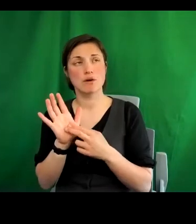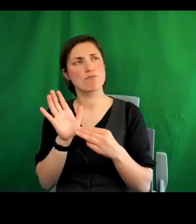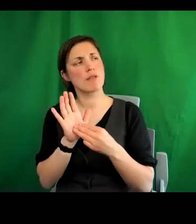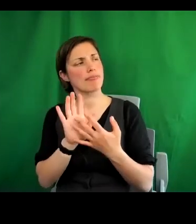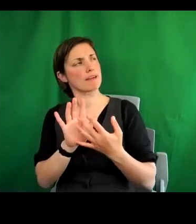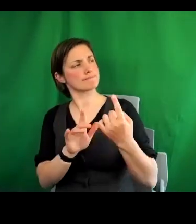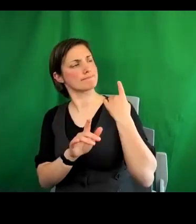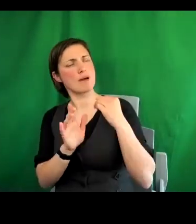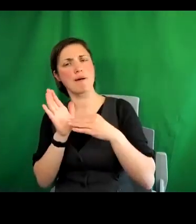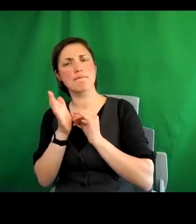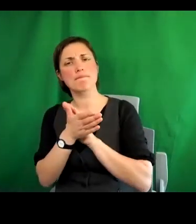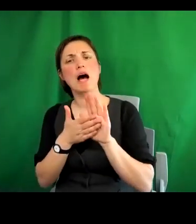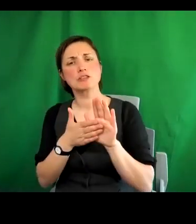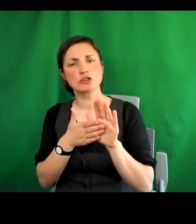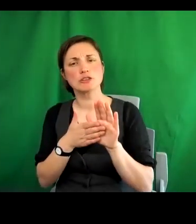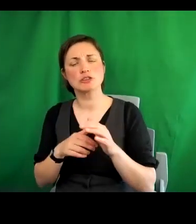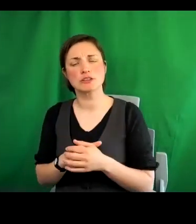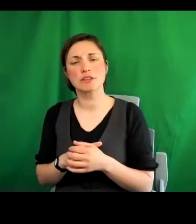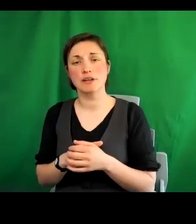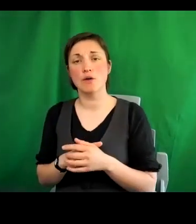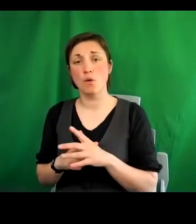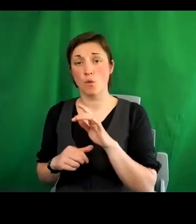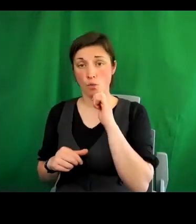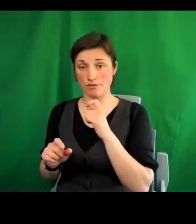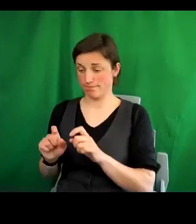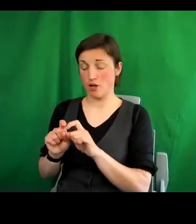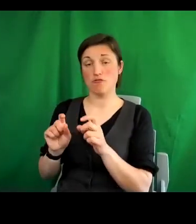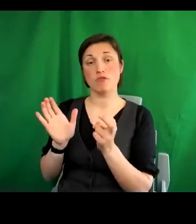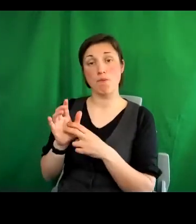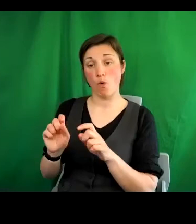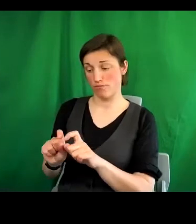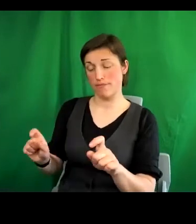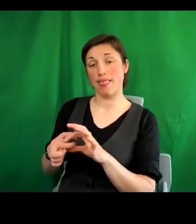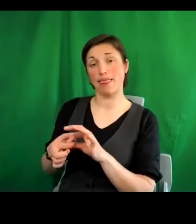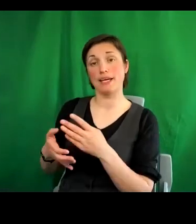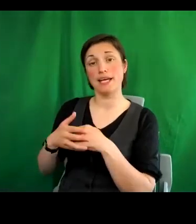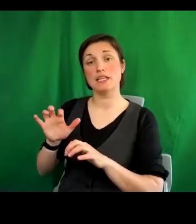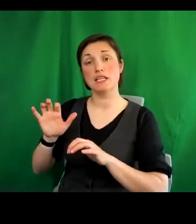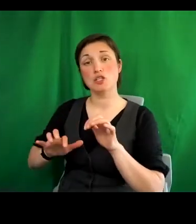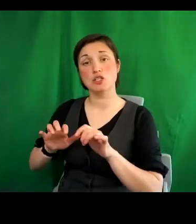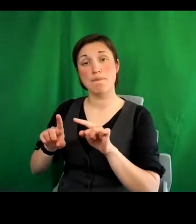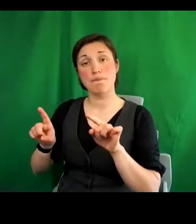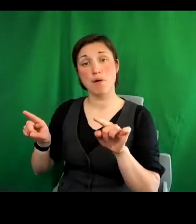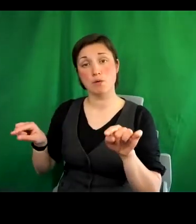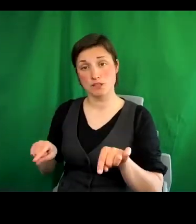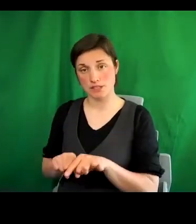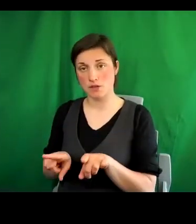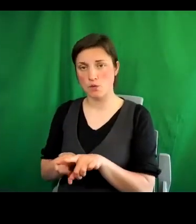you'll you'll get in the chat box, which would enable you to look at the report. And it has 30 recommendations.